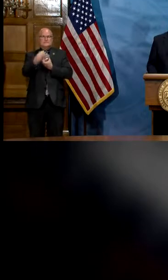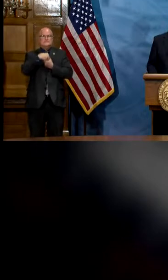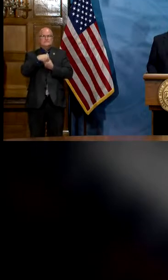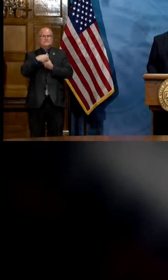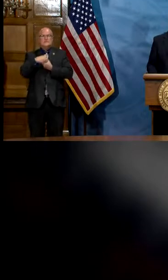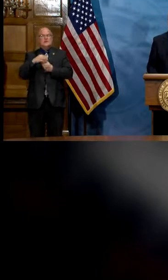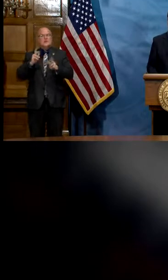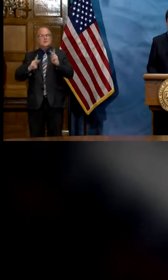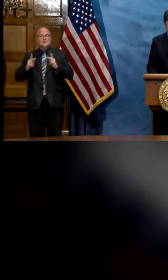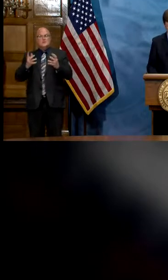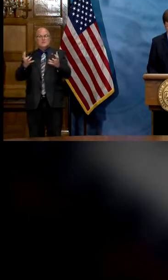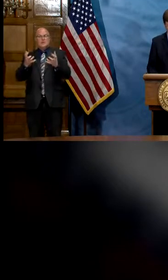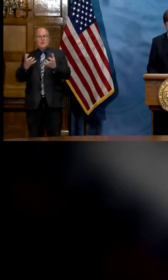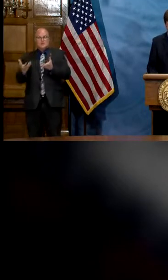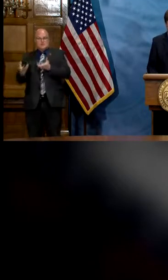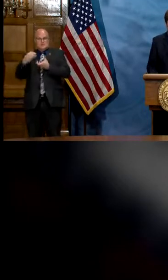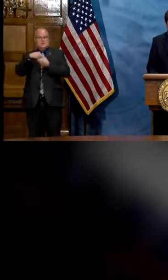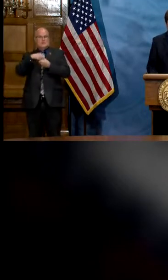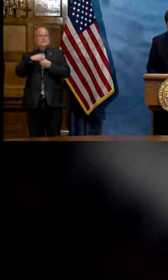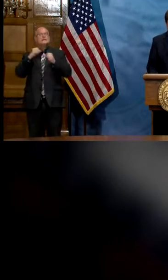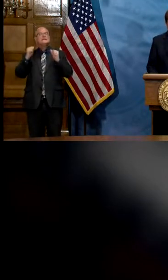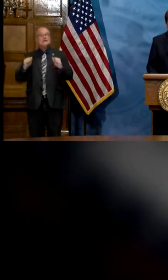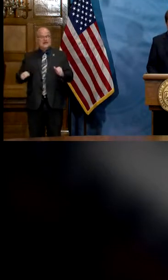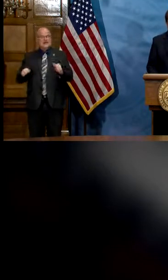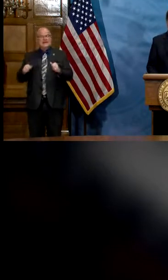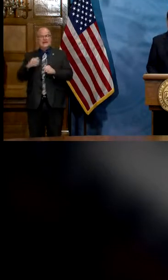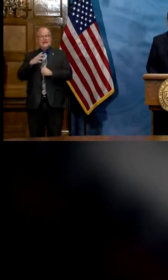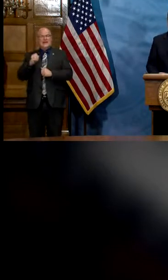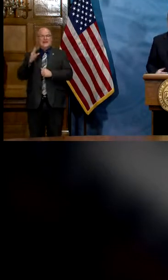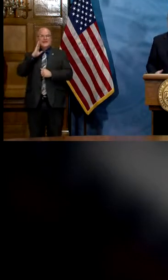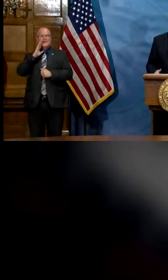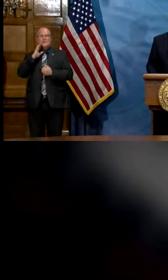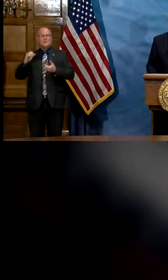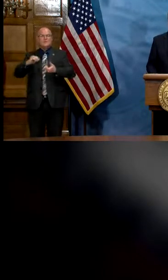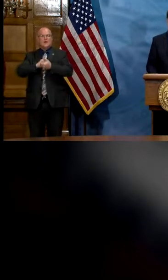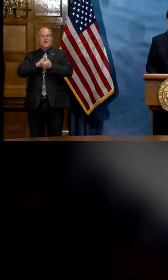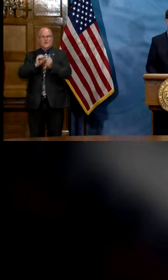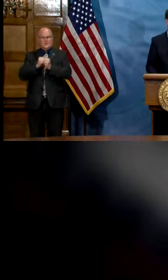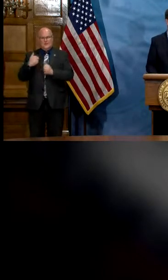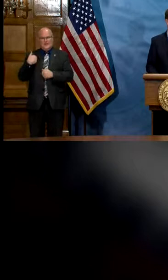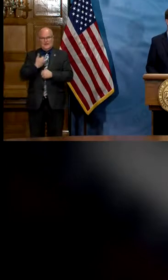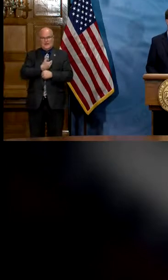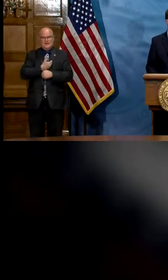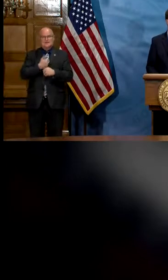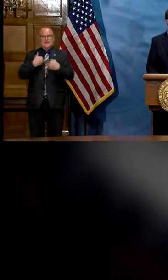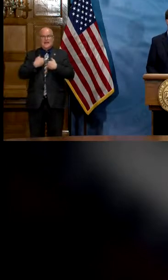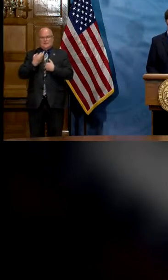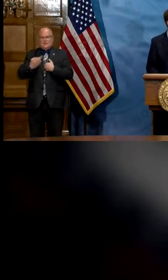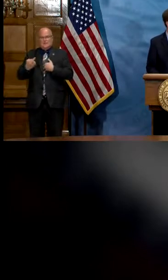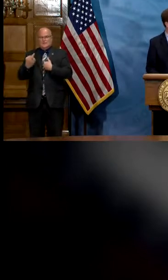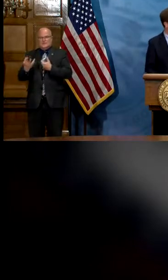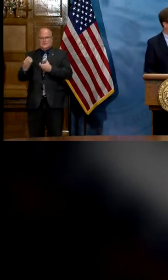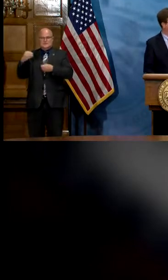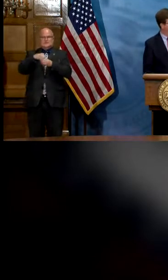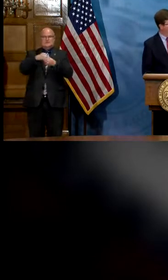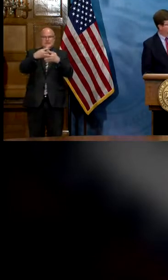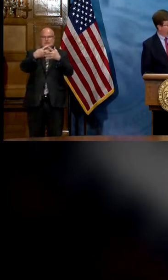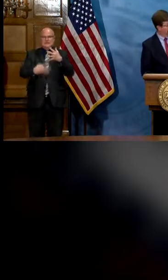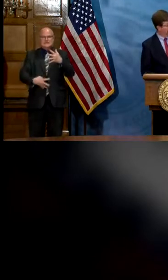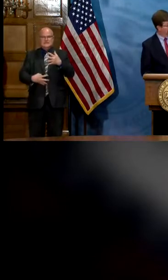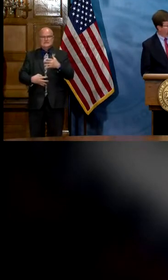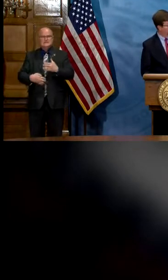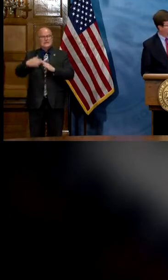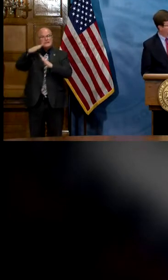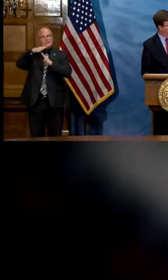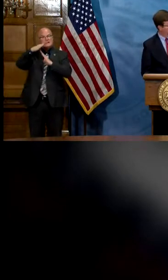i have something that i can contribute to this they will be able to partner with us to get their resource listed if you look